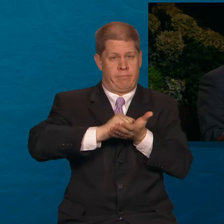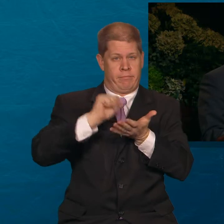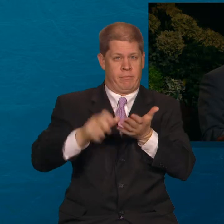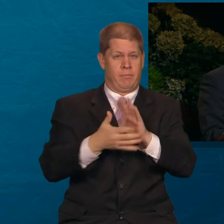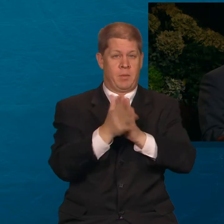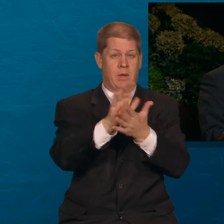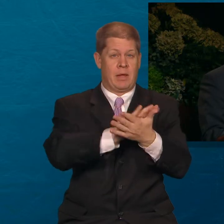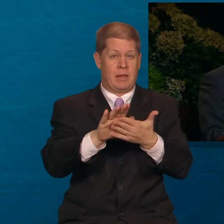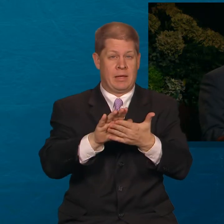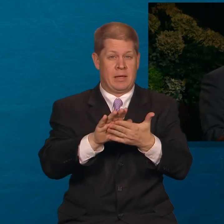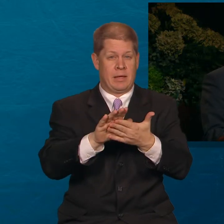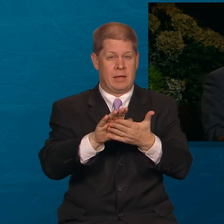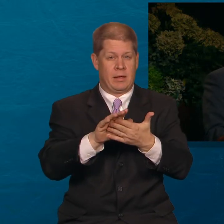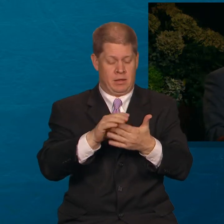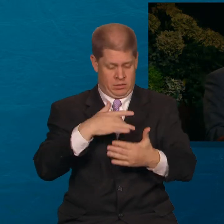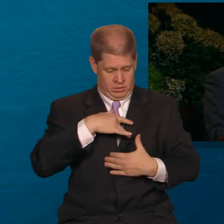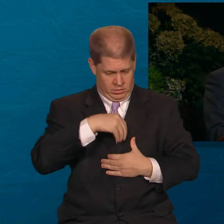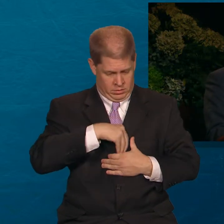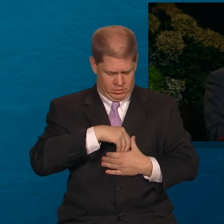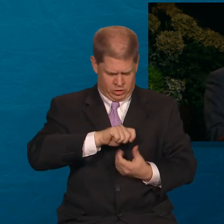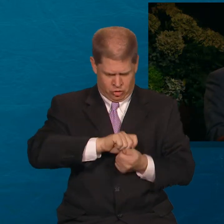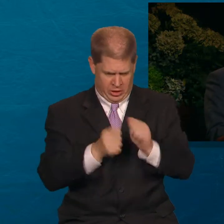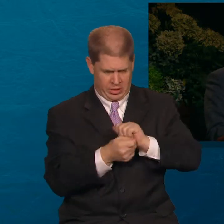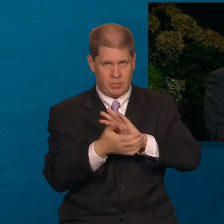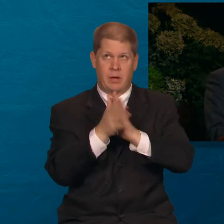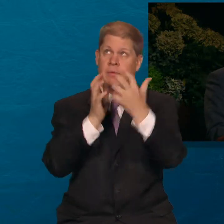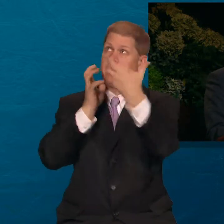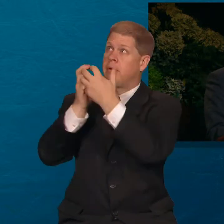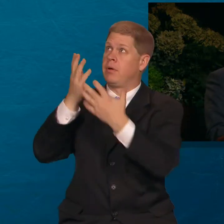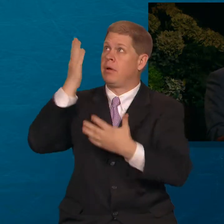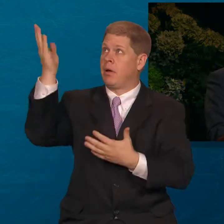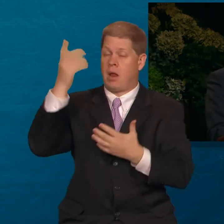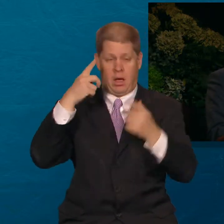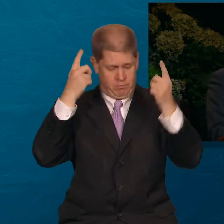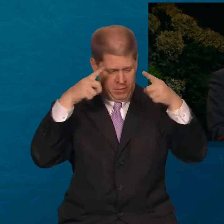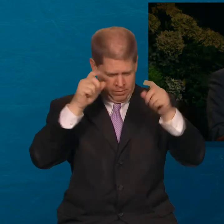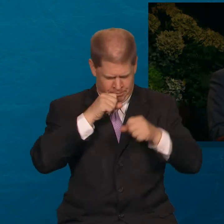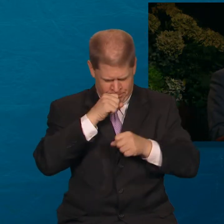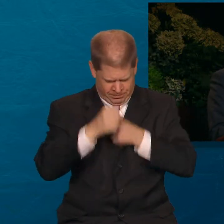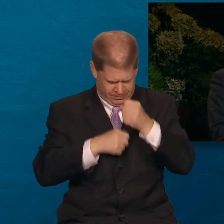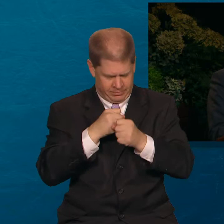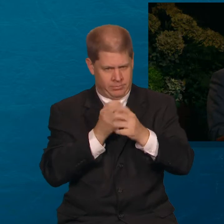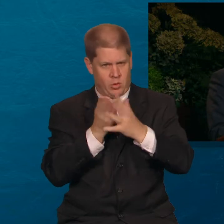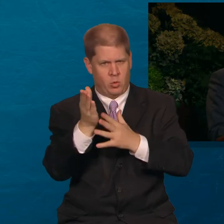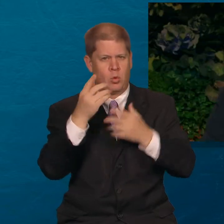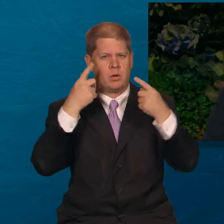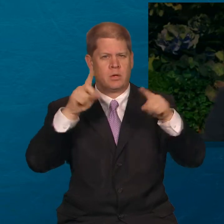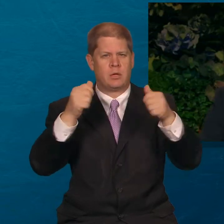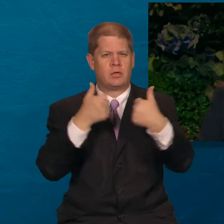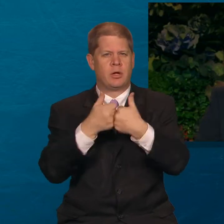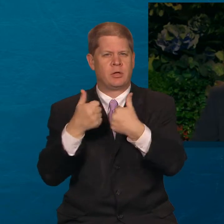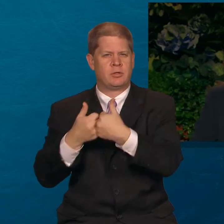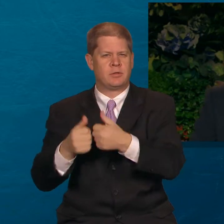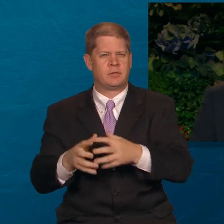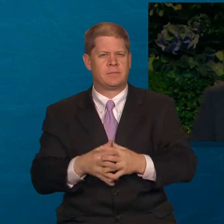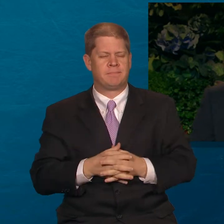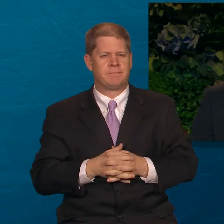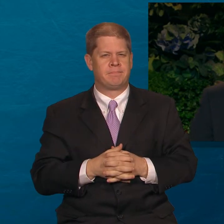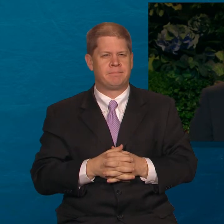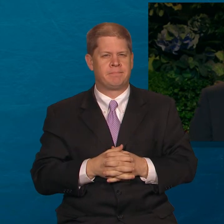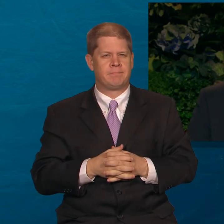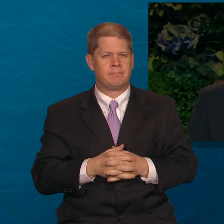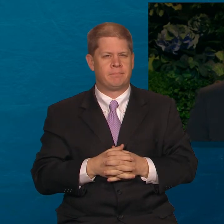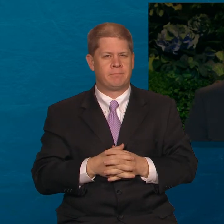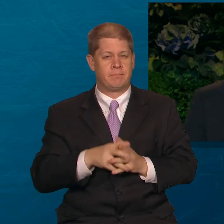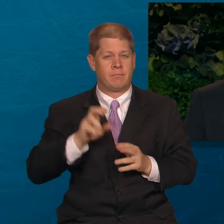clean, change our nature, and successfully endure our challenges. Endurance is an